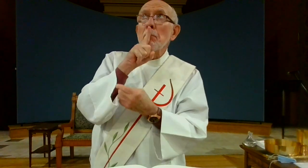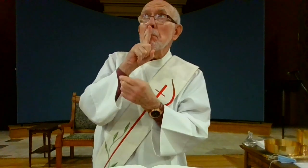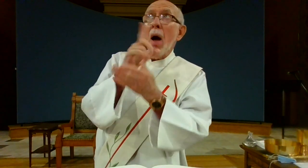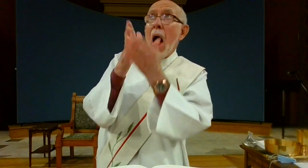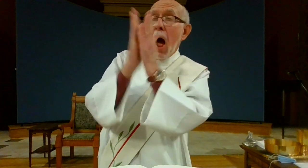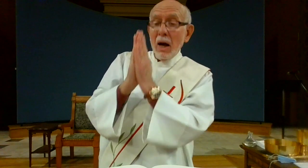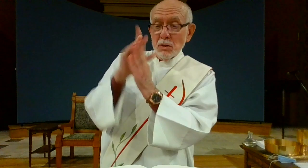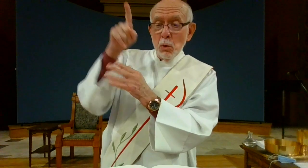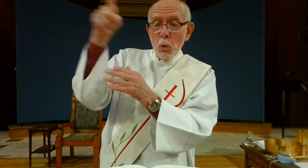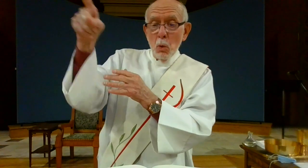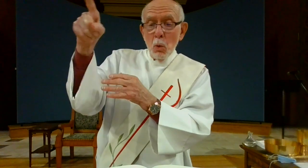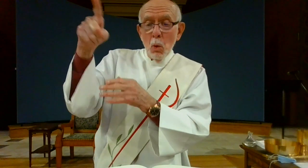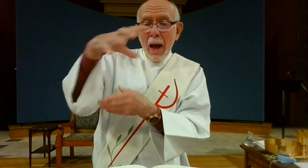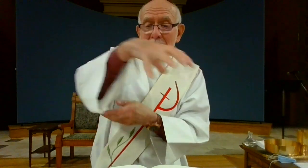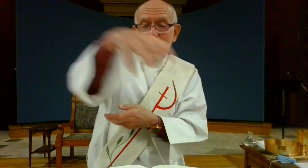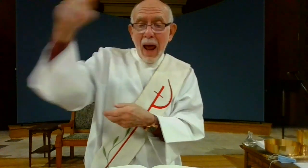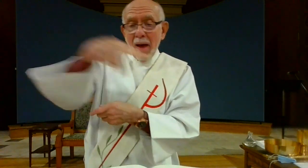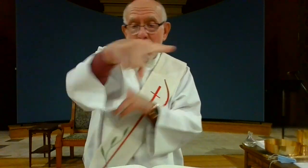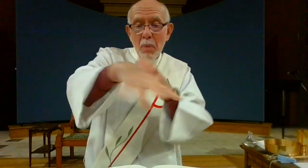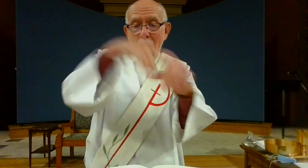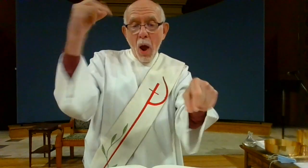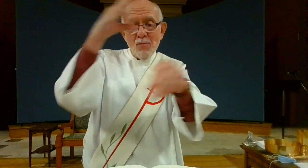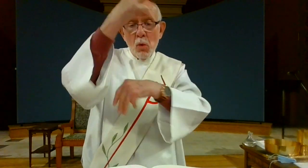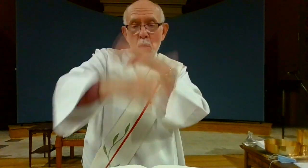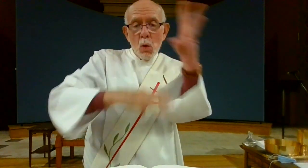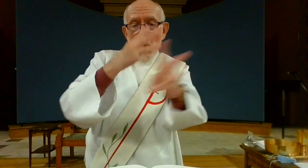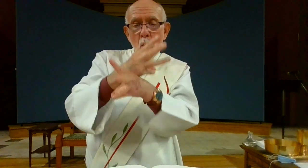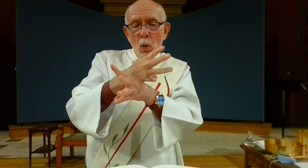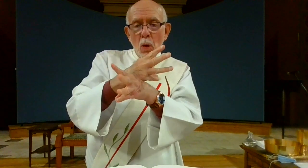I do not ask that you take them out of the world